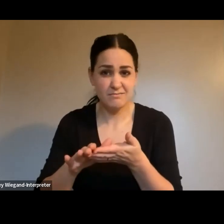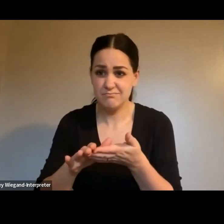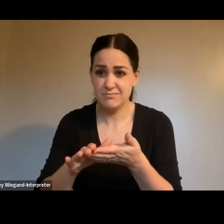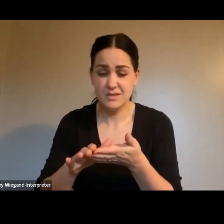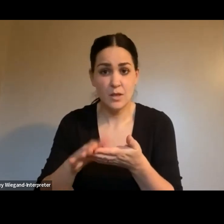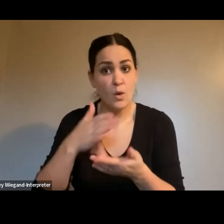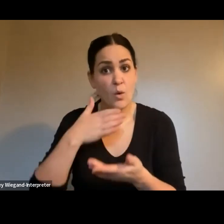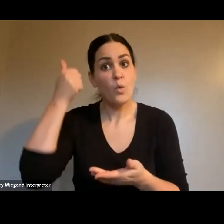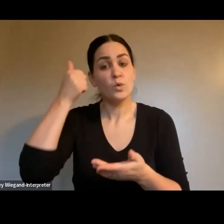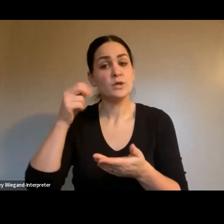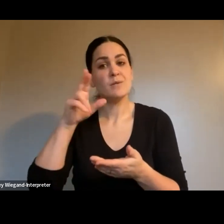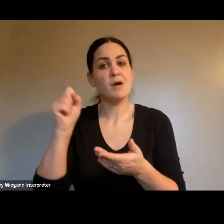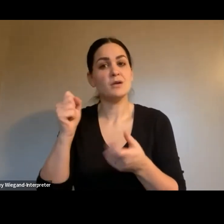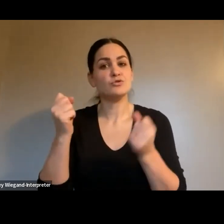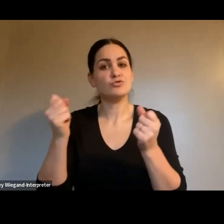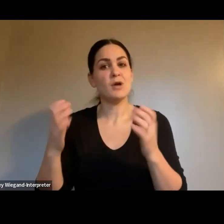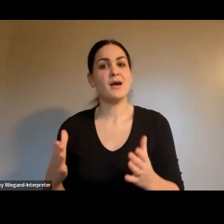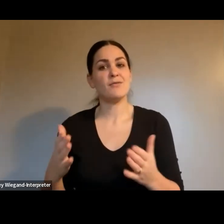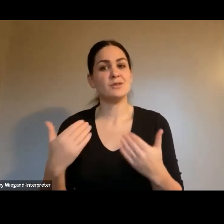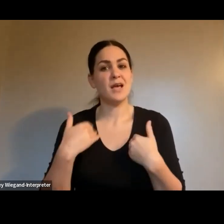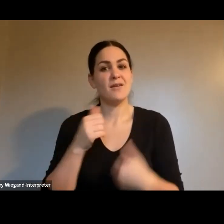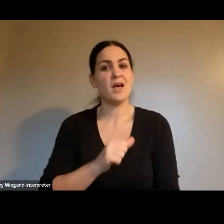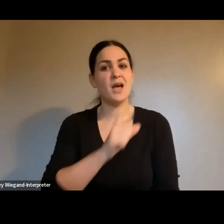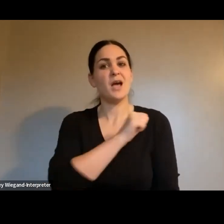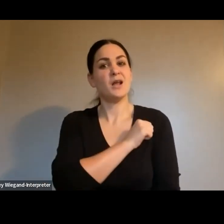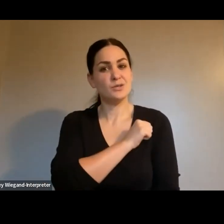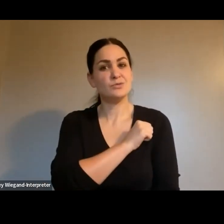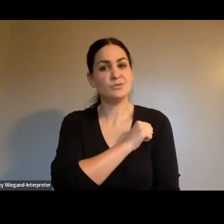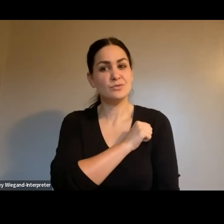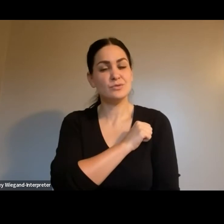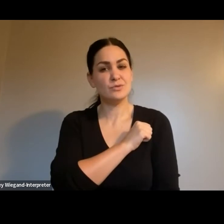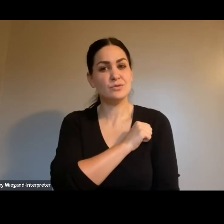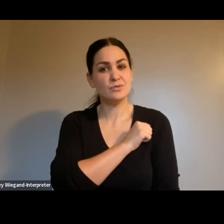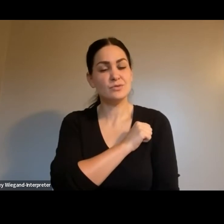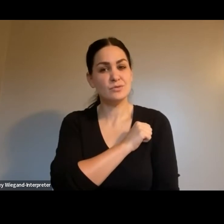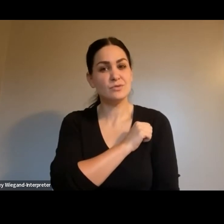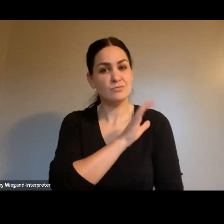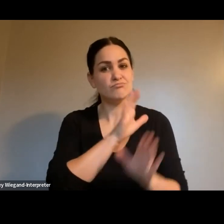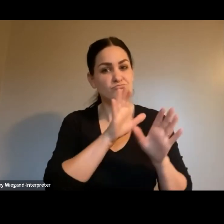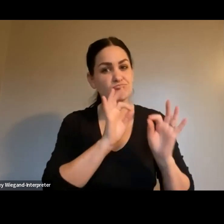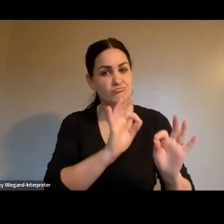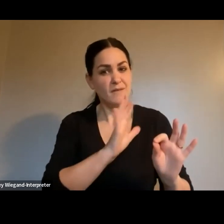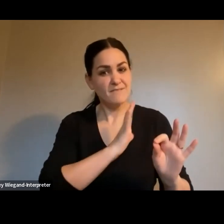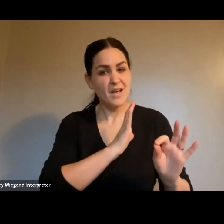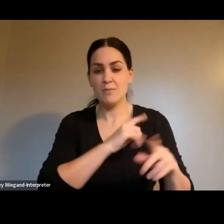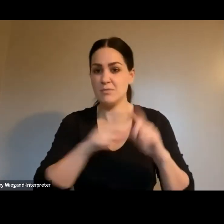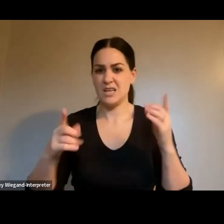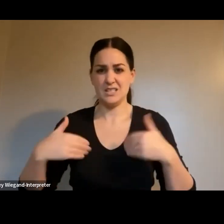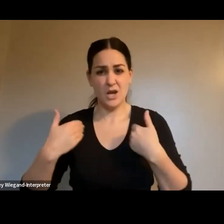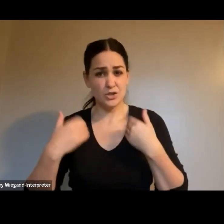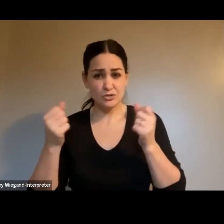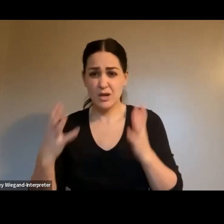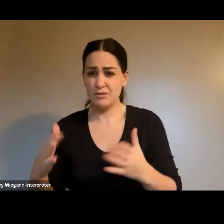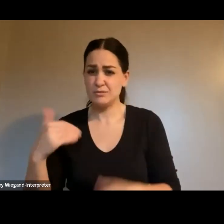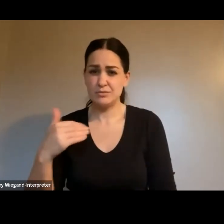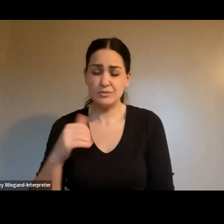drivers have more of an attitude where the younger drivers are more impatient. Um, and sometimes the younger drivers